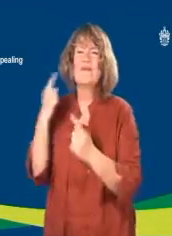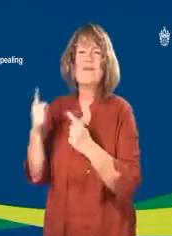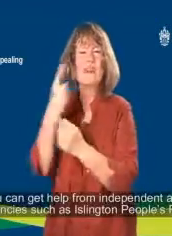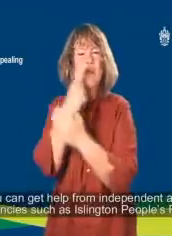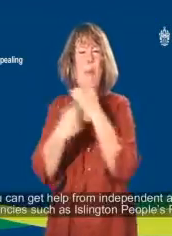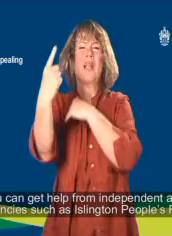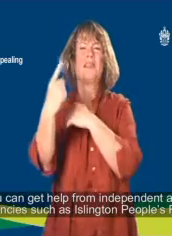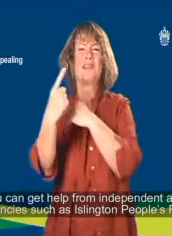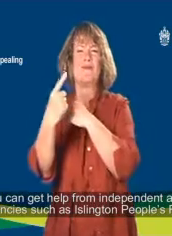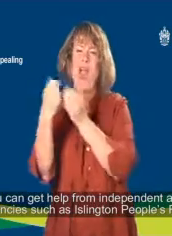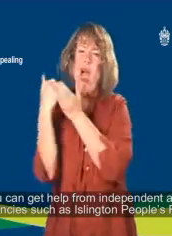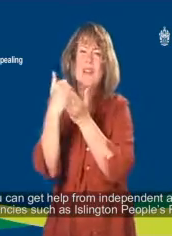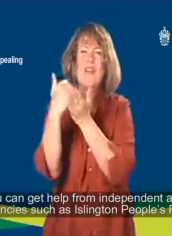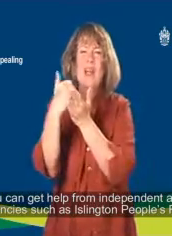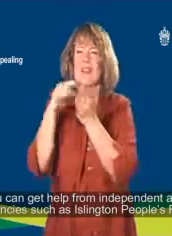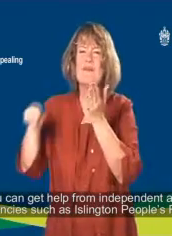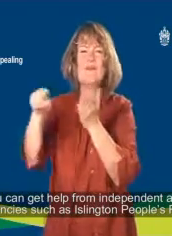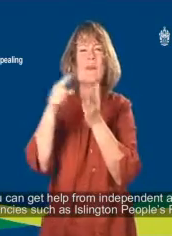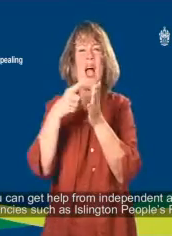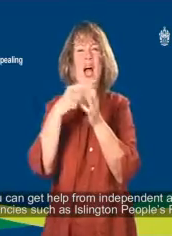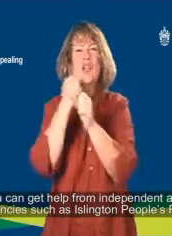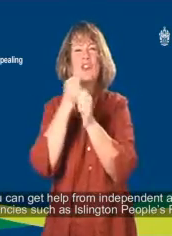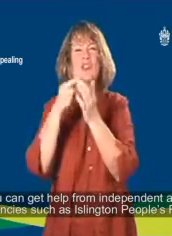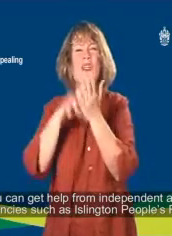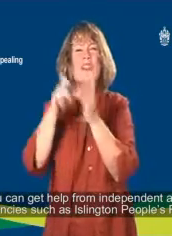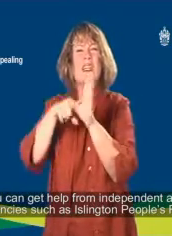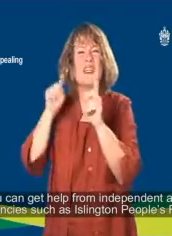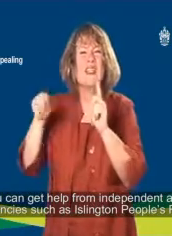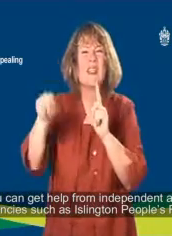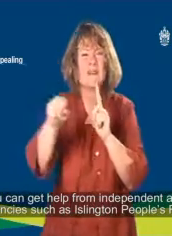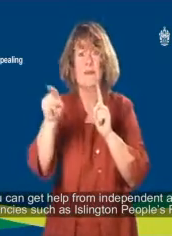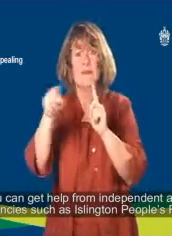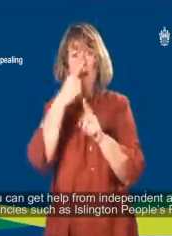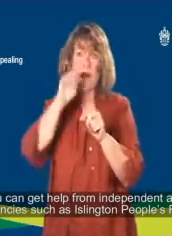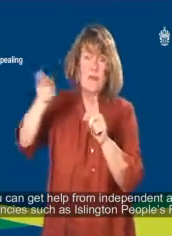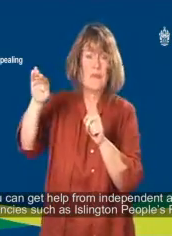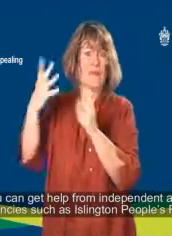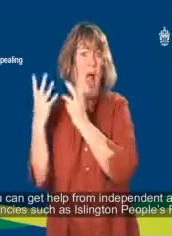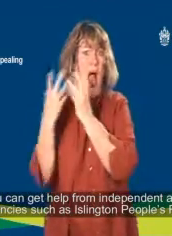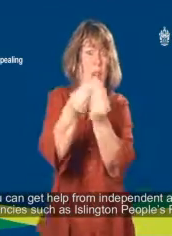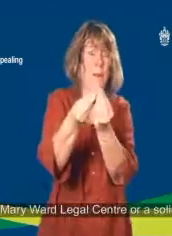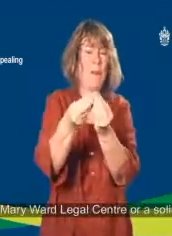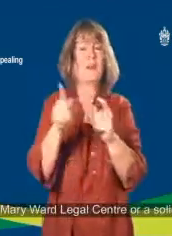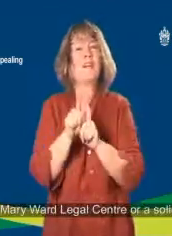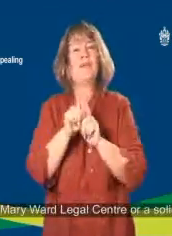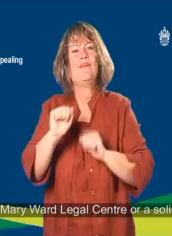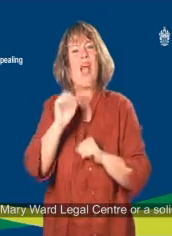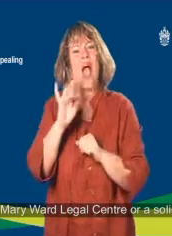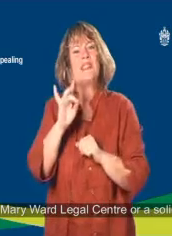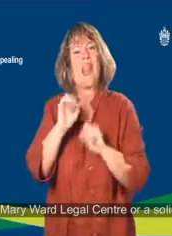You can get help from independent advice agencies such as Islington People's Rights or Mary Ward Legal